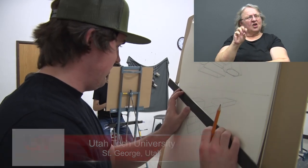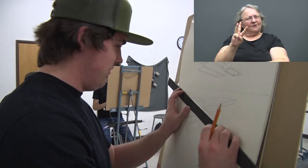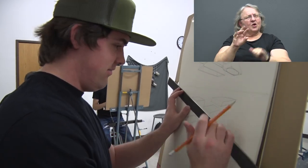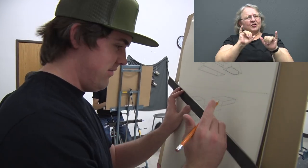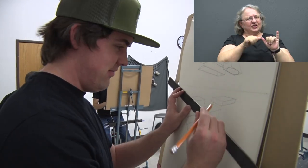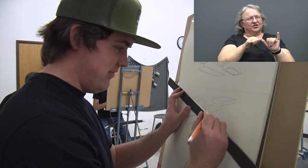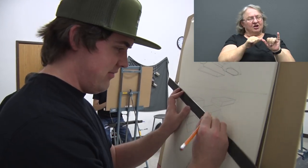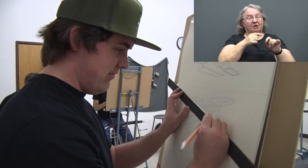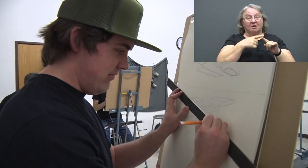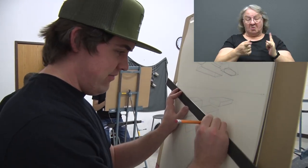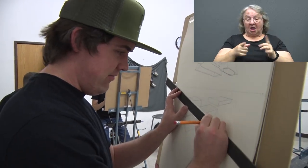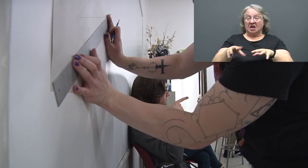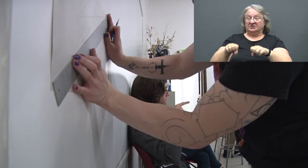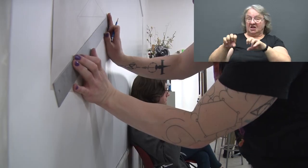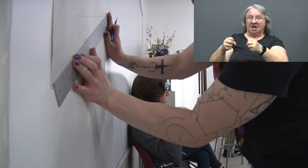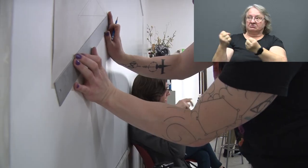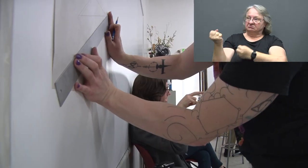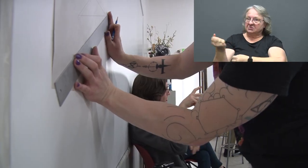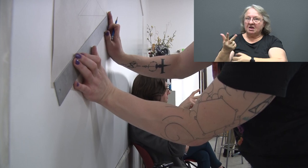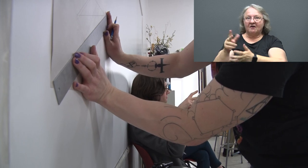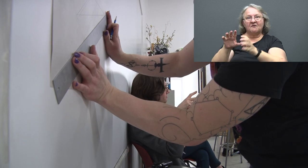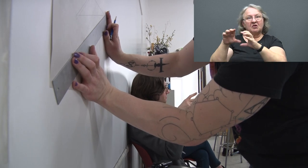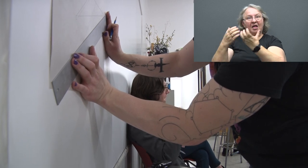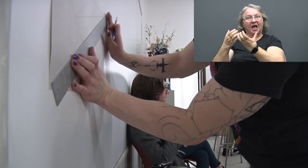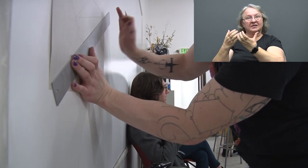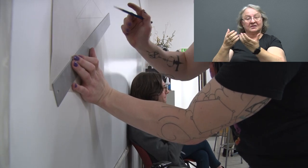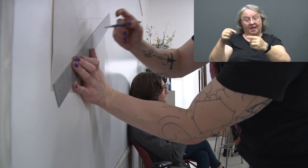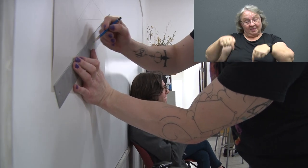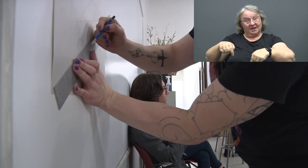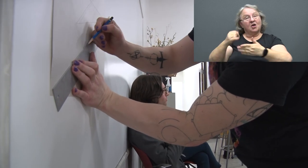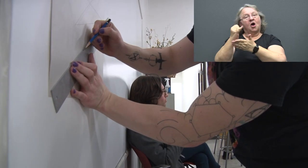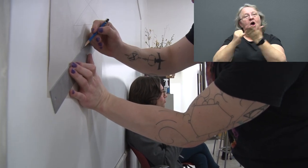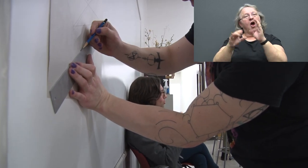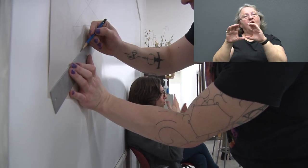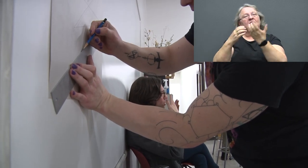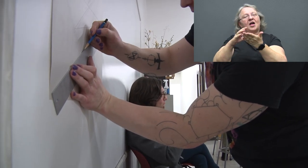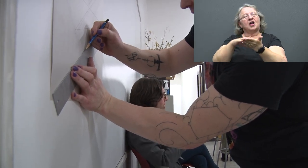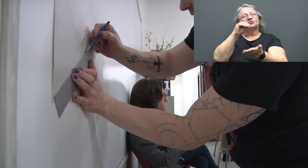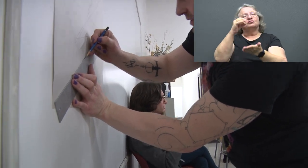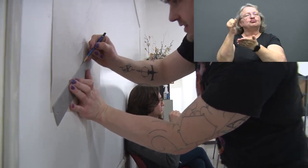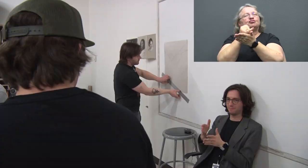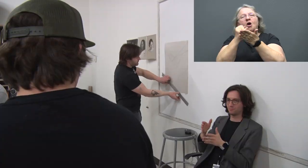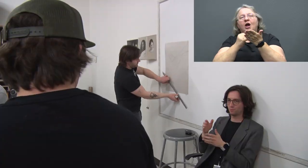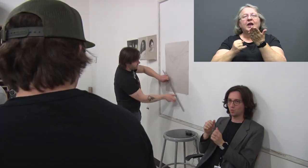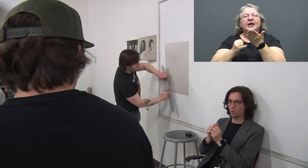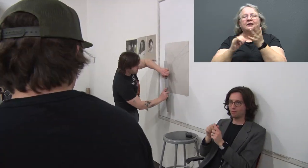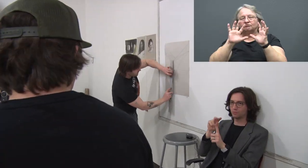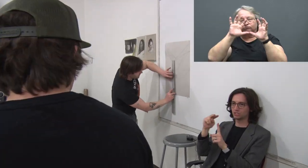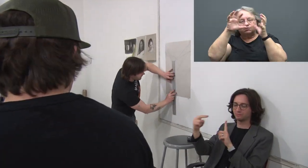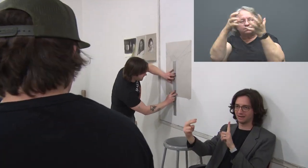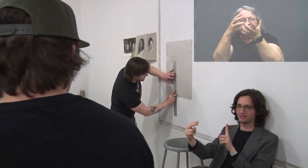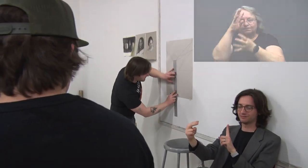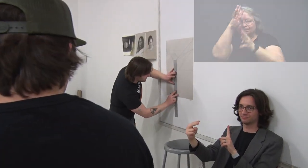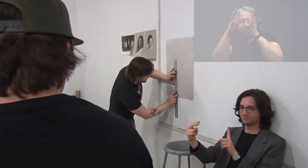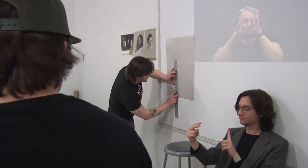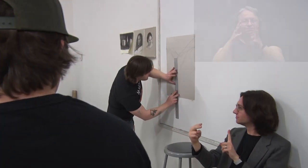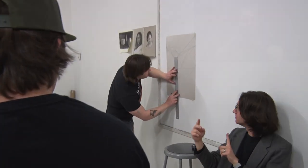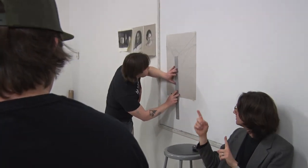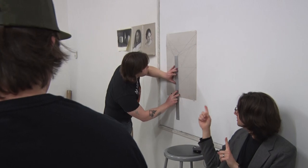general education. This is an art class where he's learning drawing and composition. It's the same as doing a